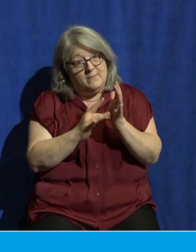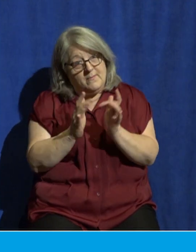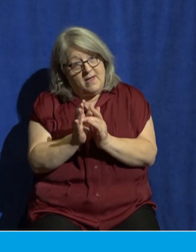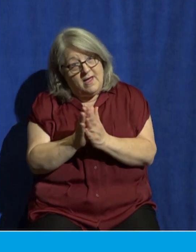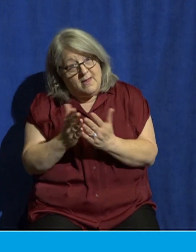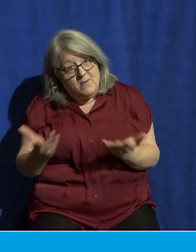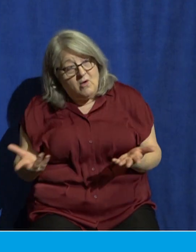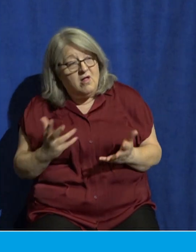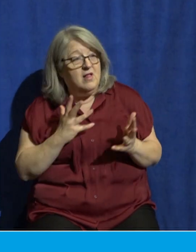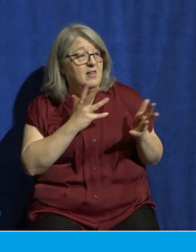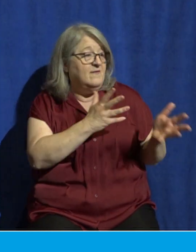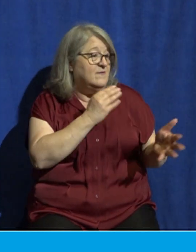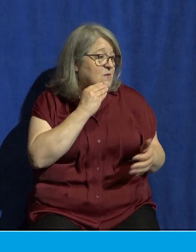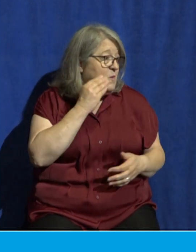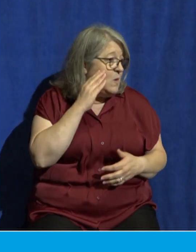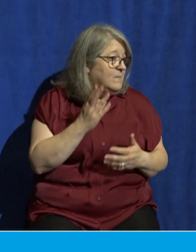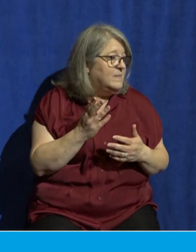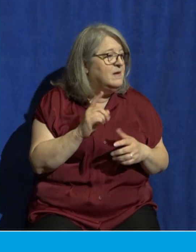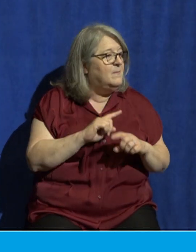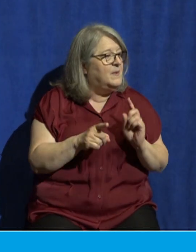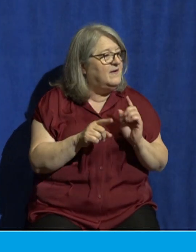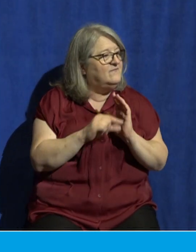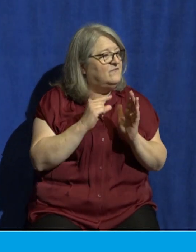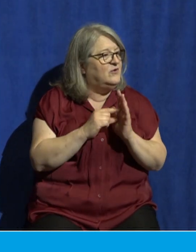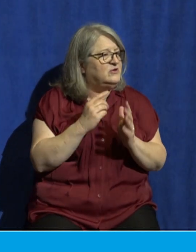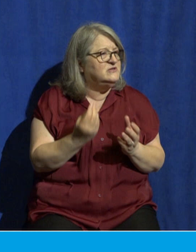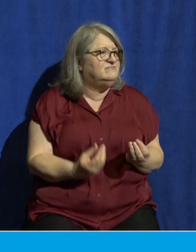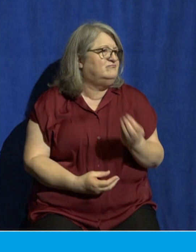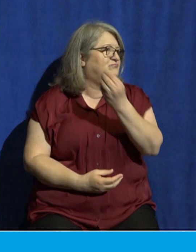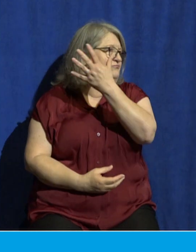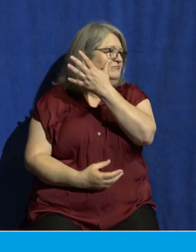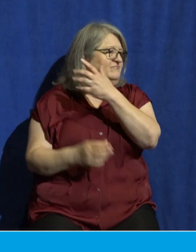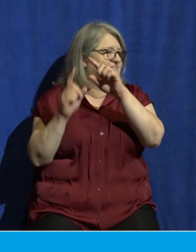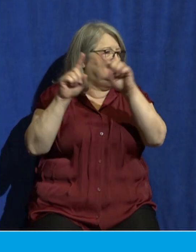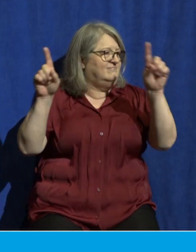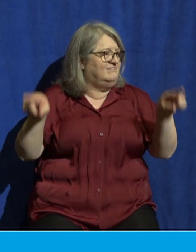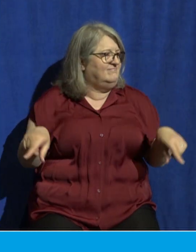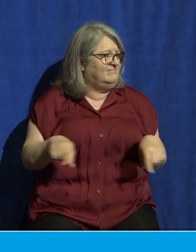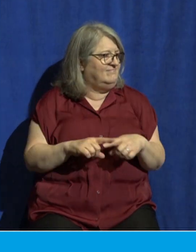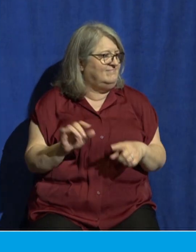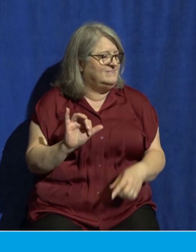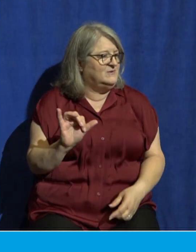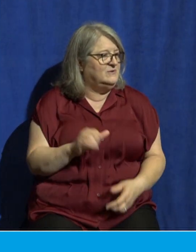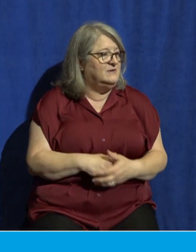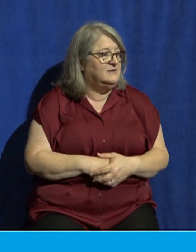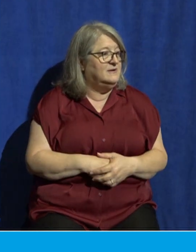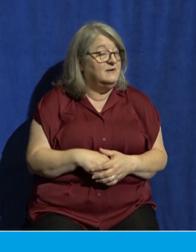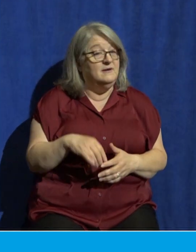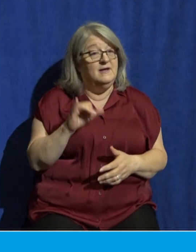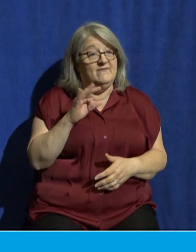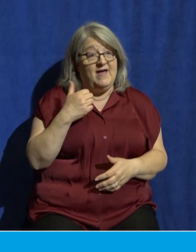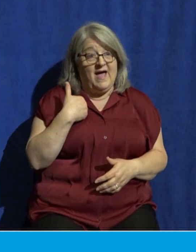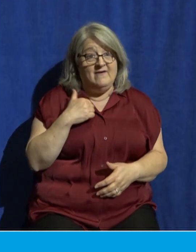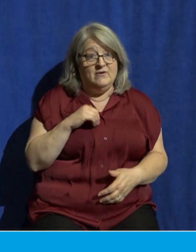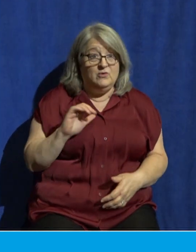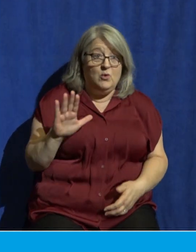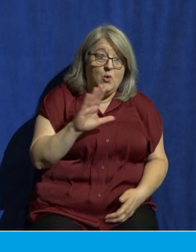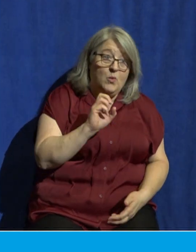we'll have the verses up on the screen for you to be able to follow along as well. I mentioned you having your own copy of the Bible because anytime